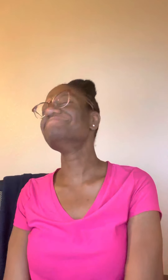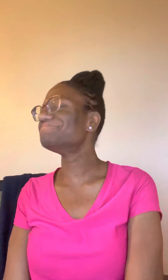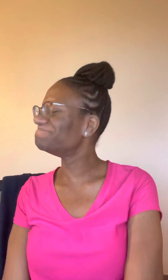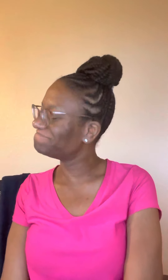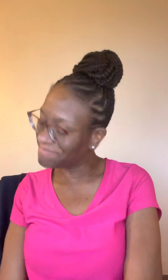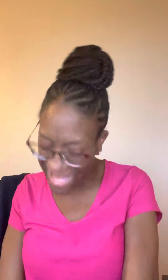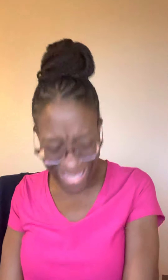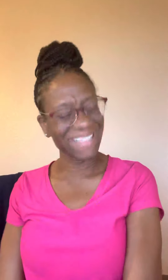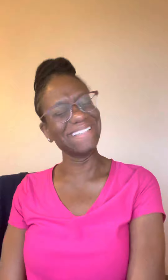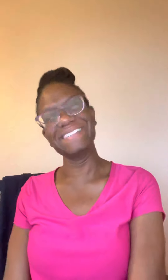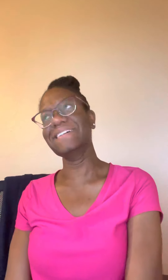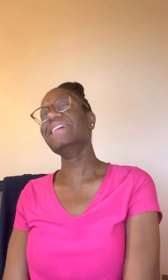man,